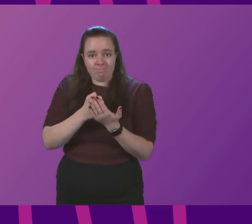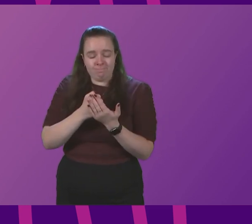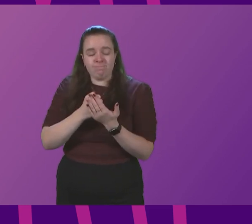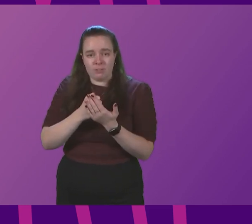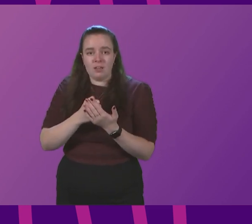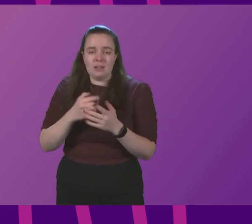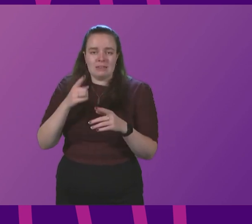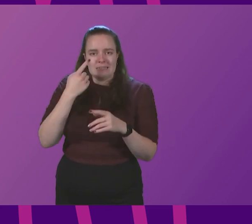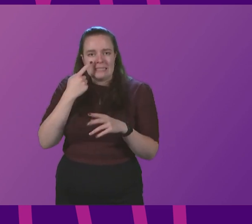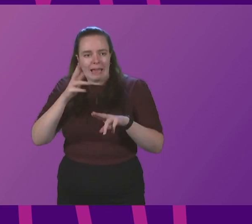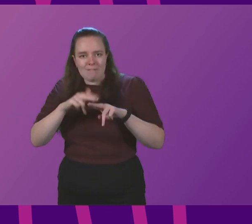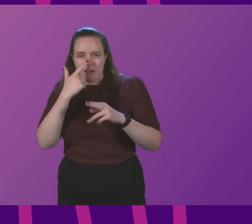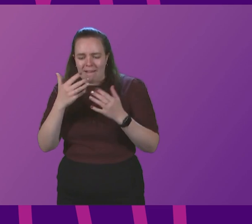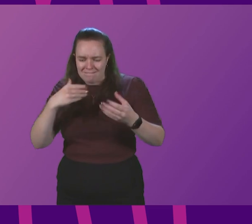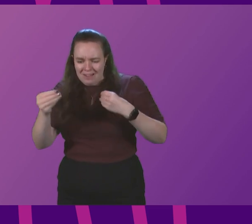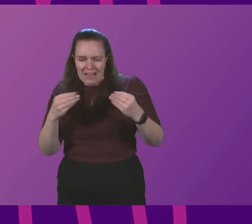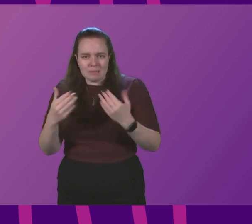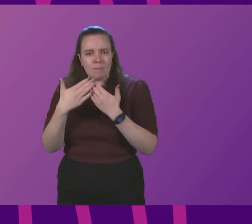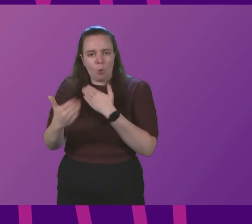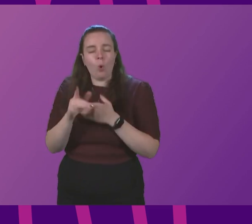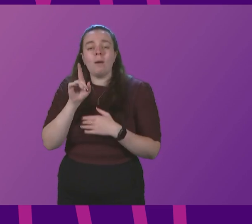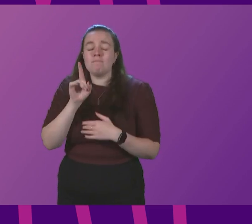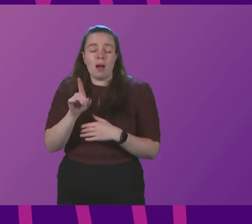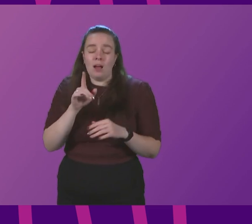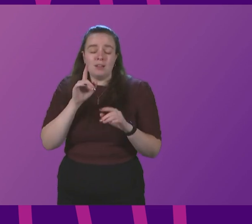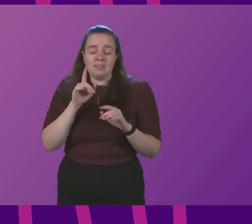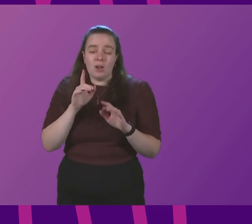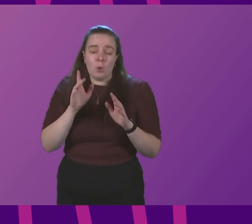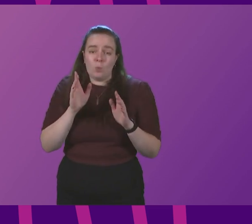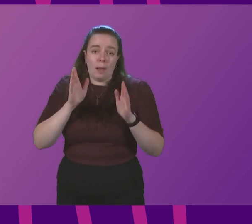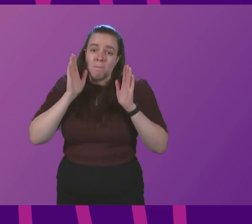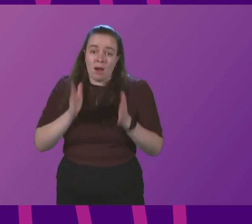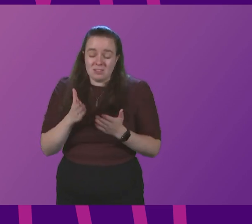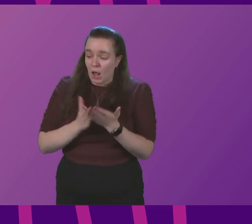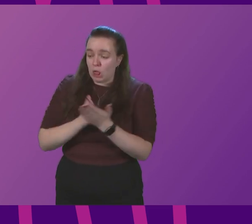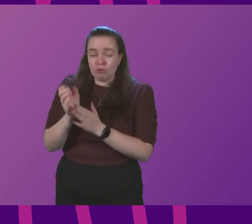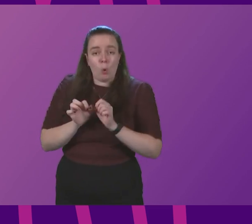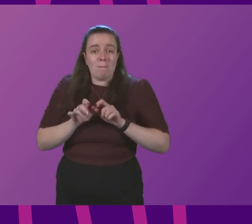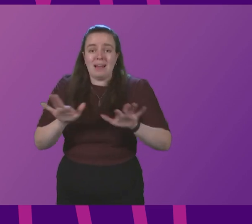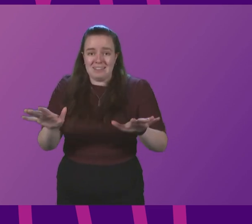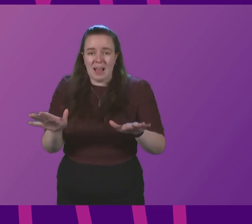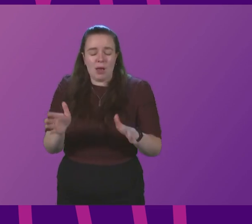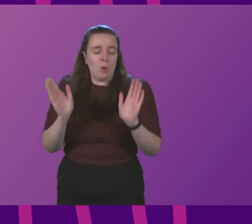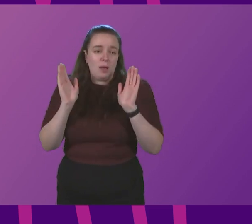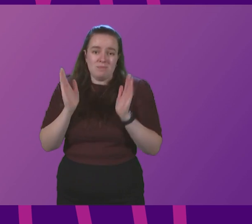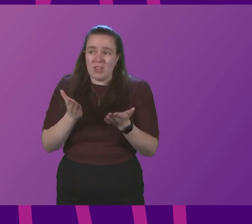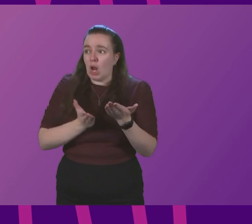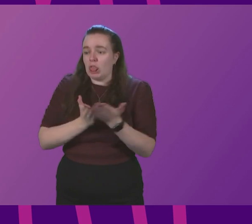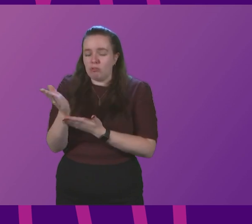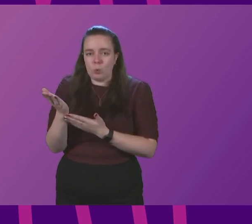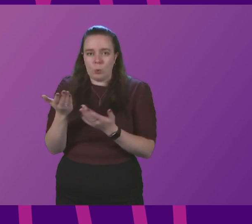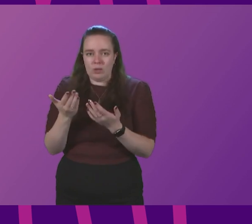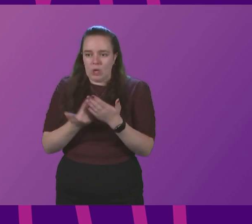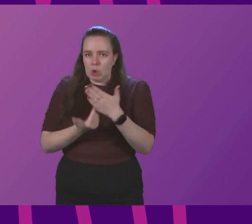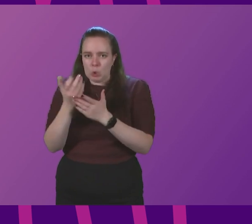more flexibly. But it is inescapable in the midst of this pandemic, in the midst of dealing with a